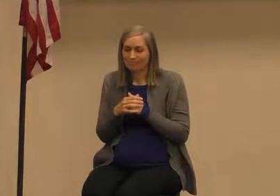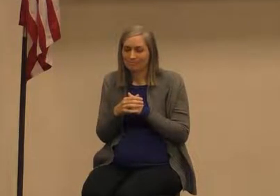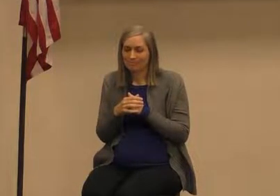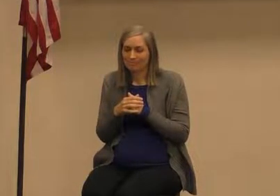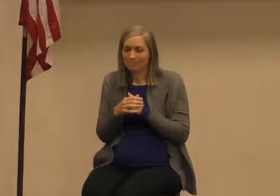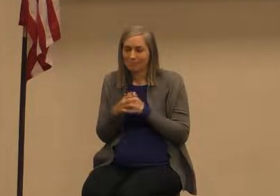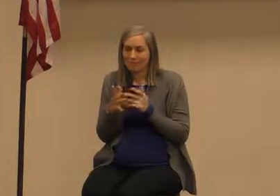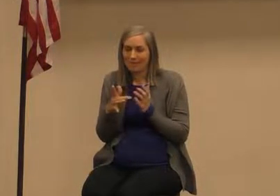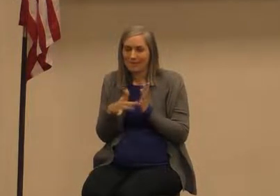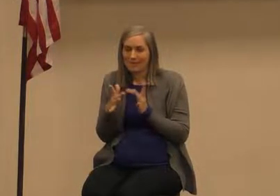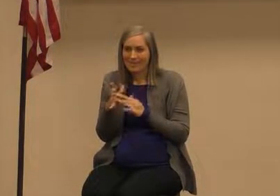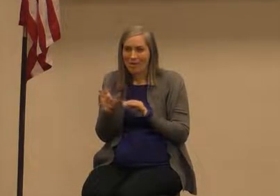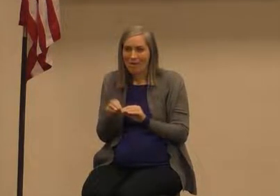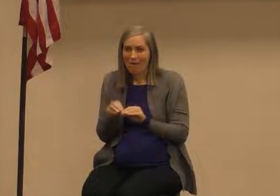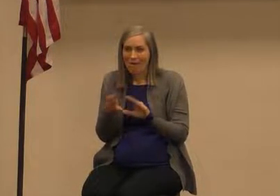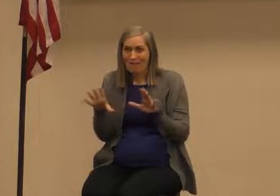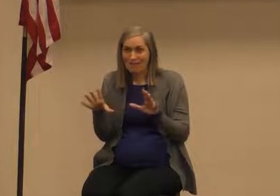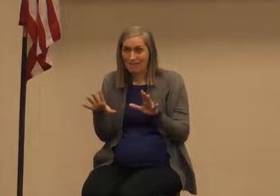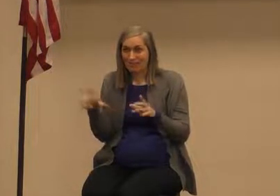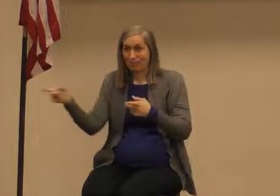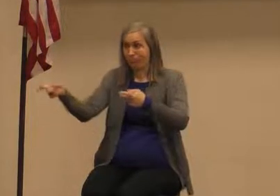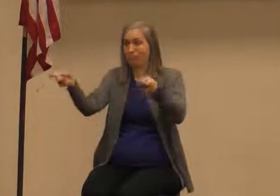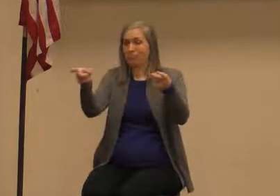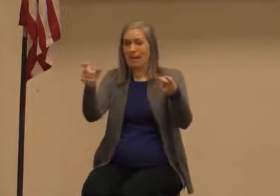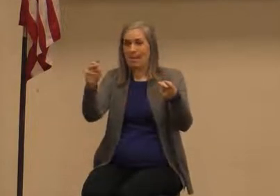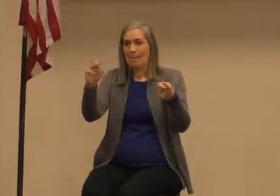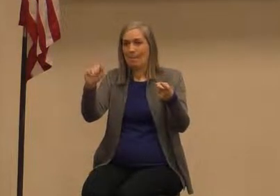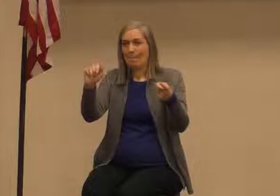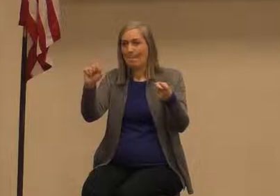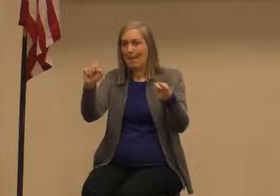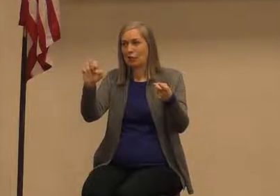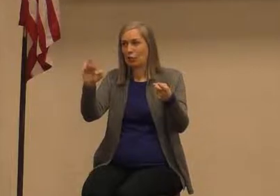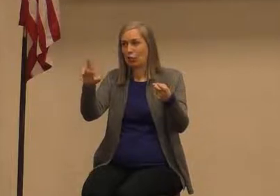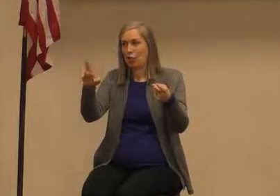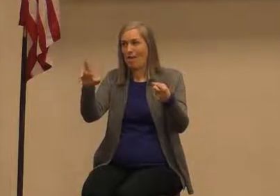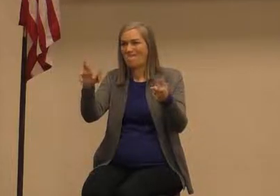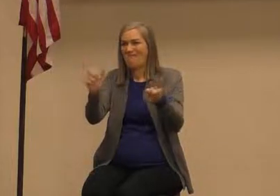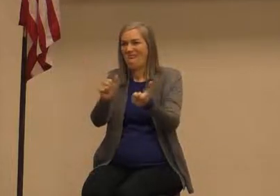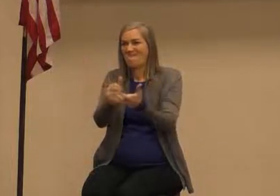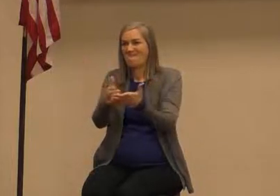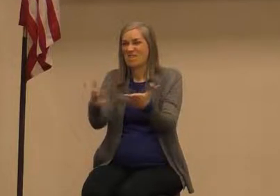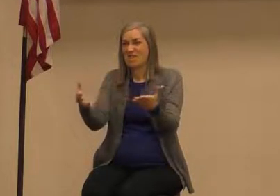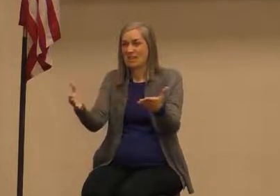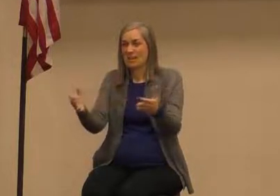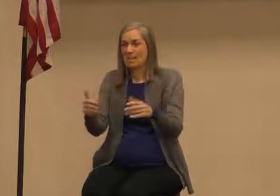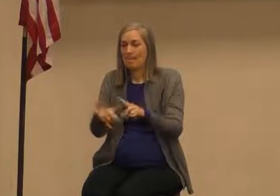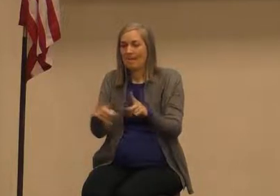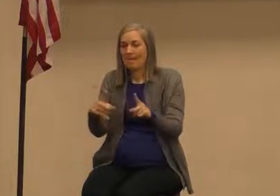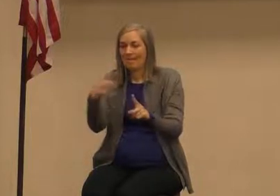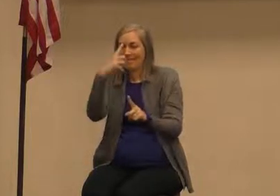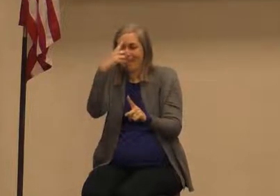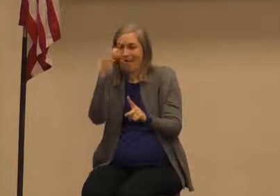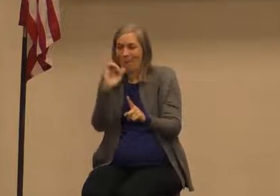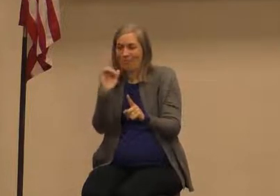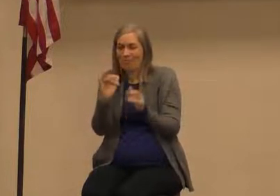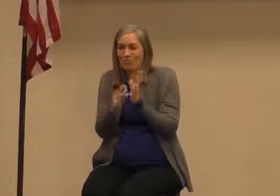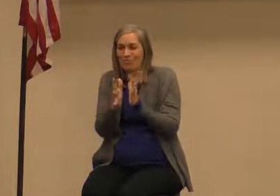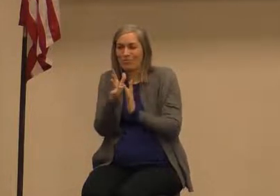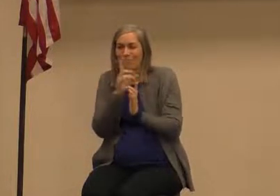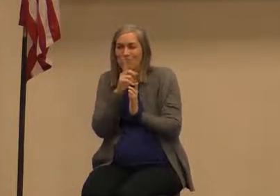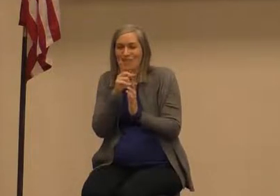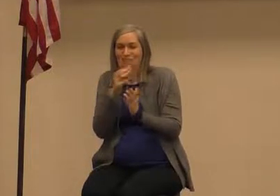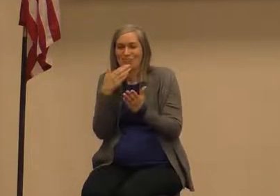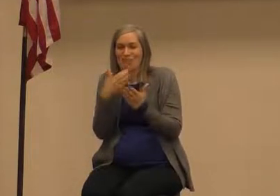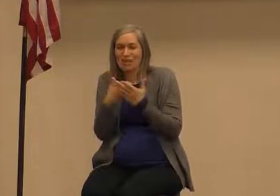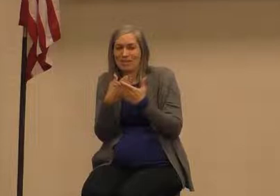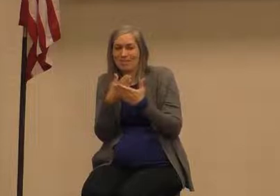Jesus obviously is the master of everything right but I think he was also the master of really getting on people's nerves on the people whose nerves needed to